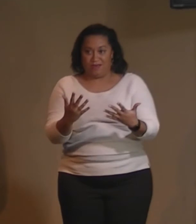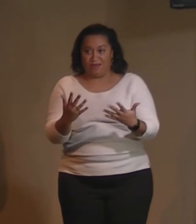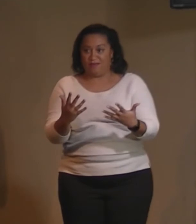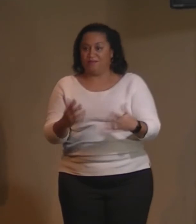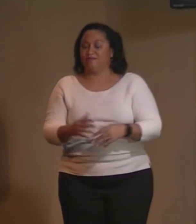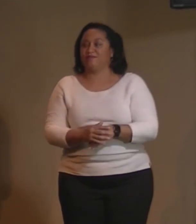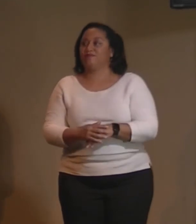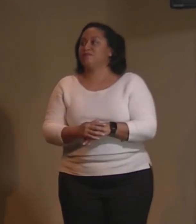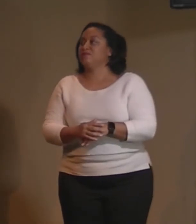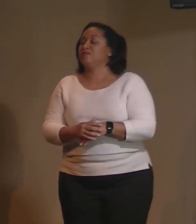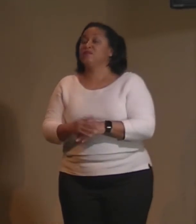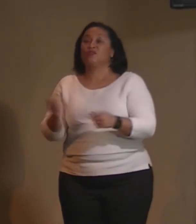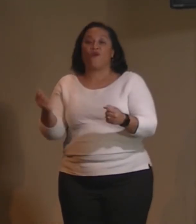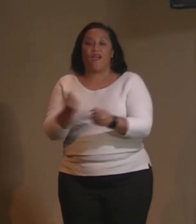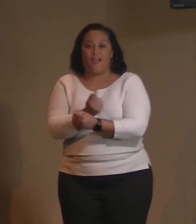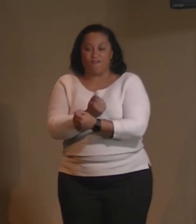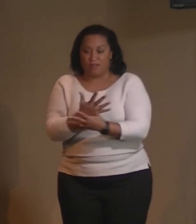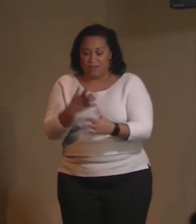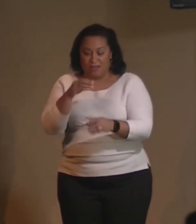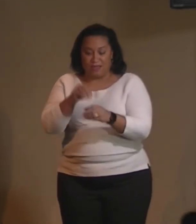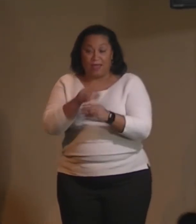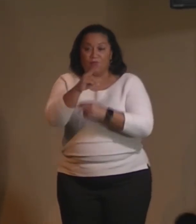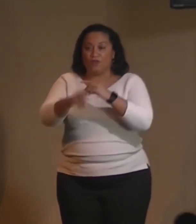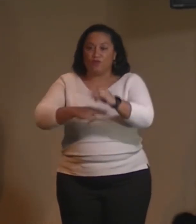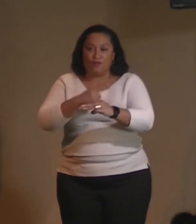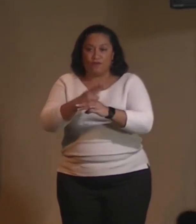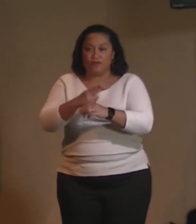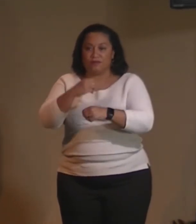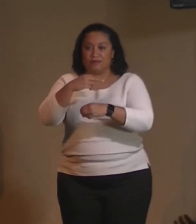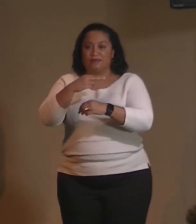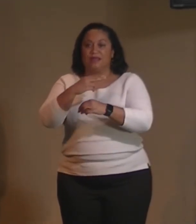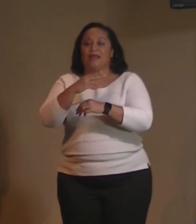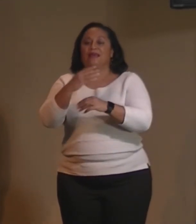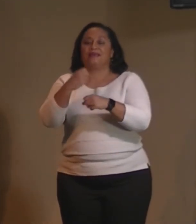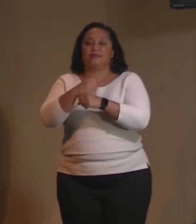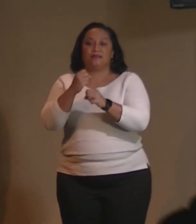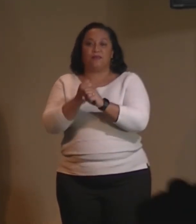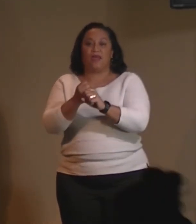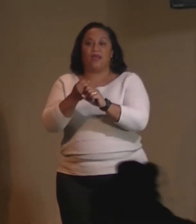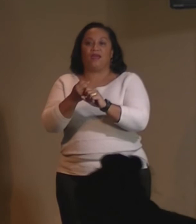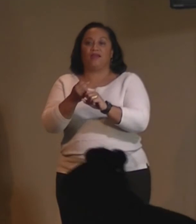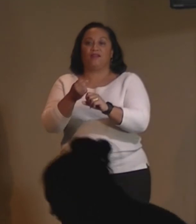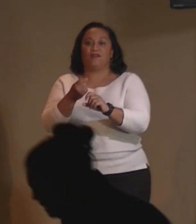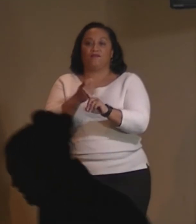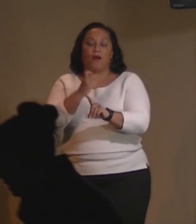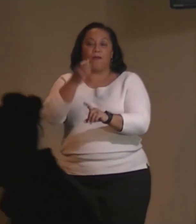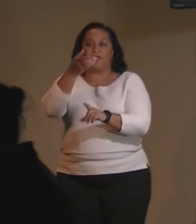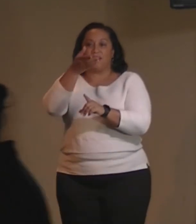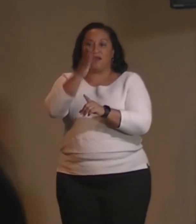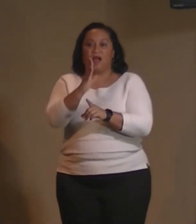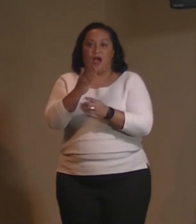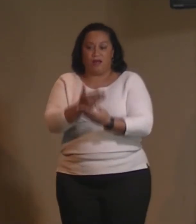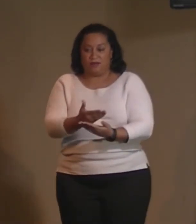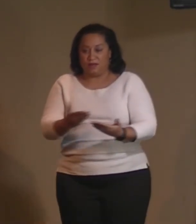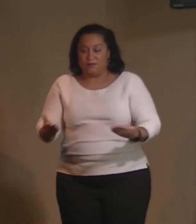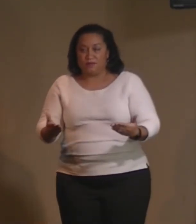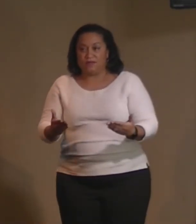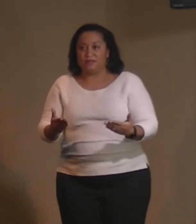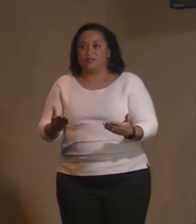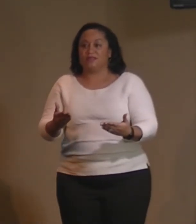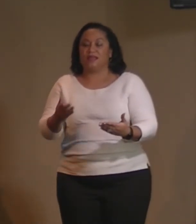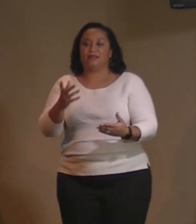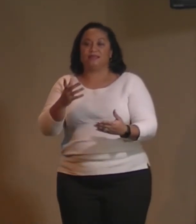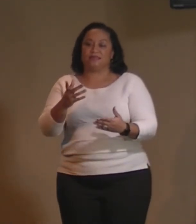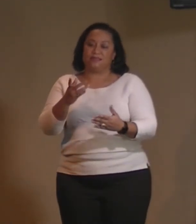Everything in the universe is made of the God substance and is a unique, individualized expression of